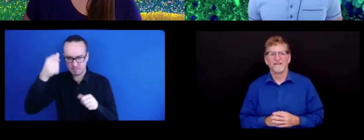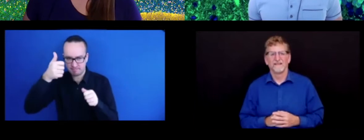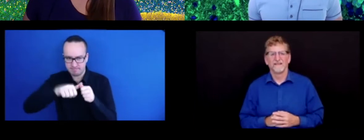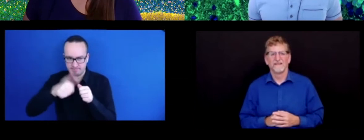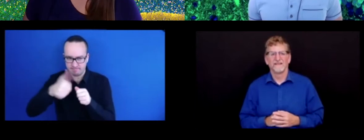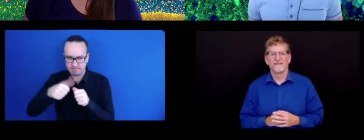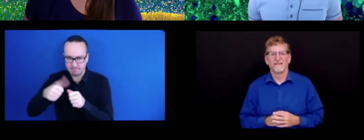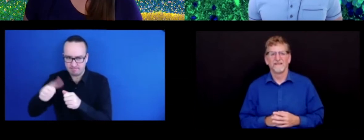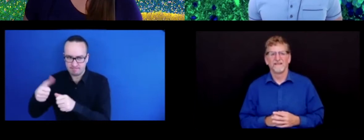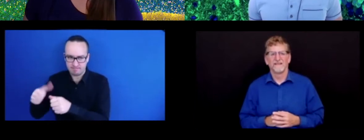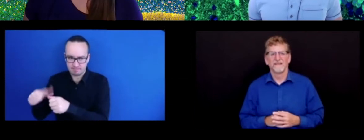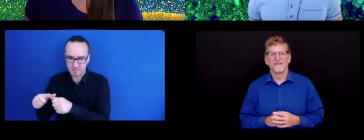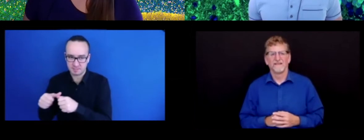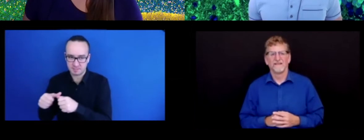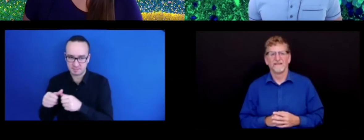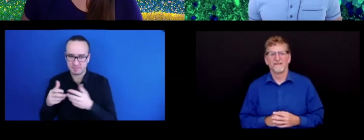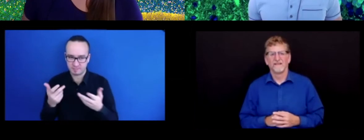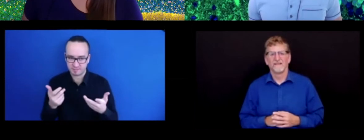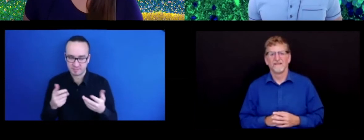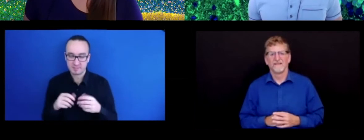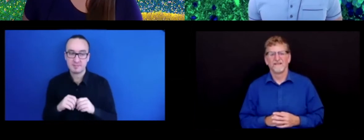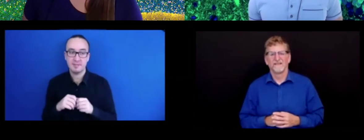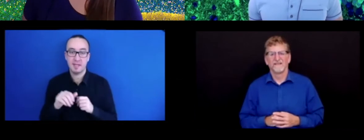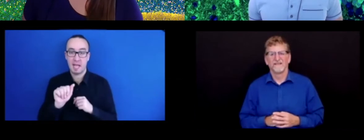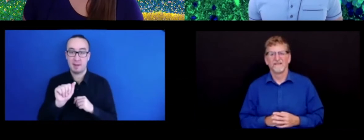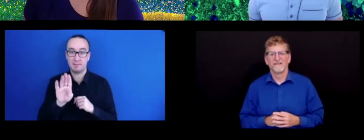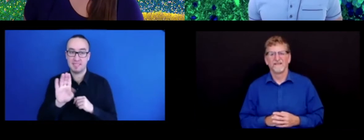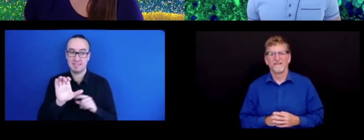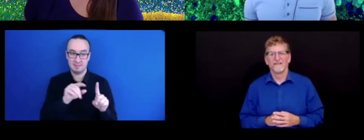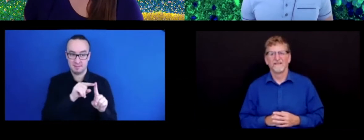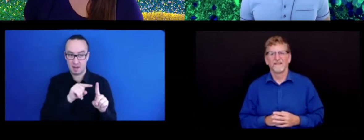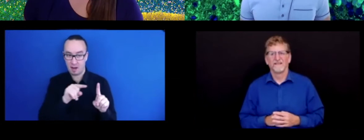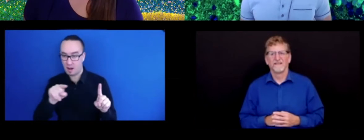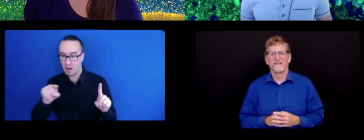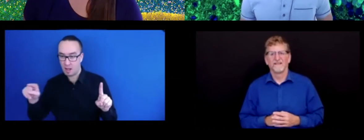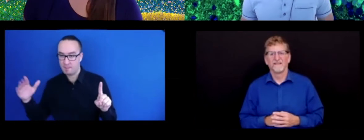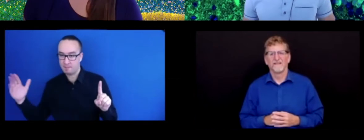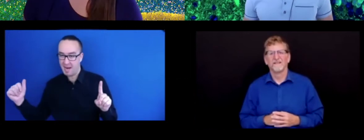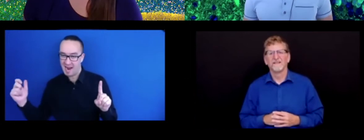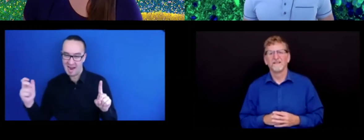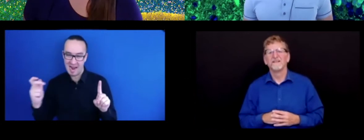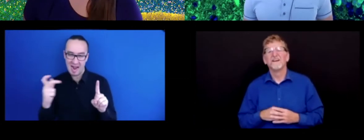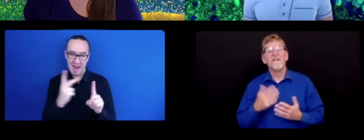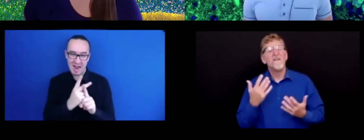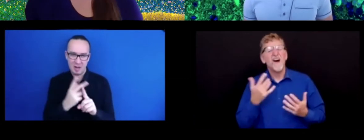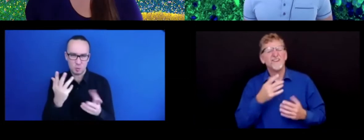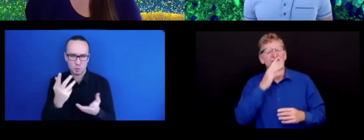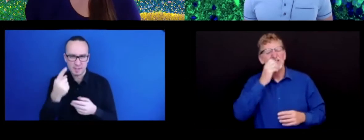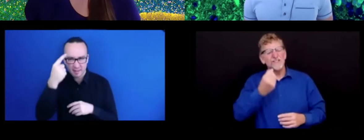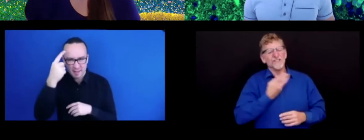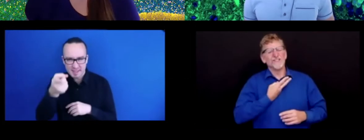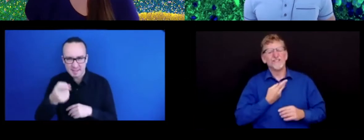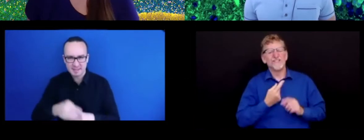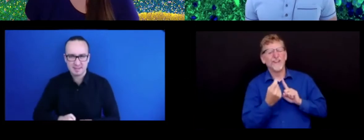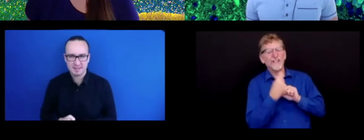Yeah, so what do you think, why do you think I had you recite the alphabet backwards in between? Because you wanted to torture me and make me look silly on